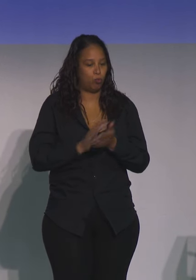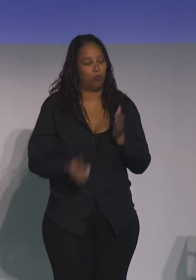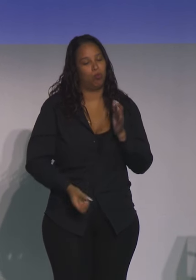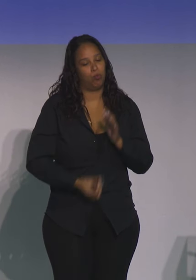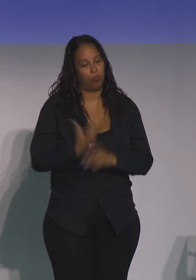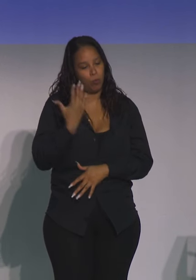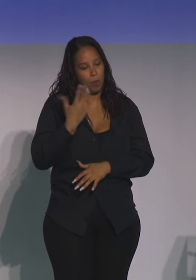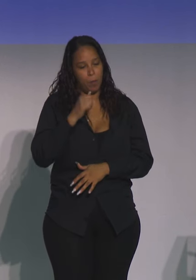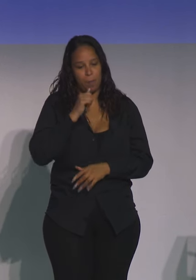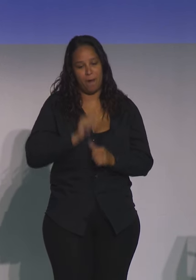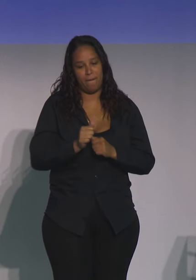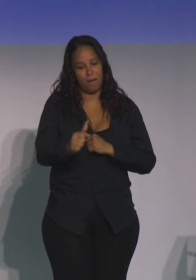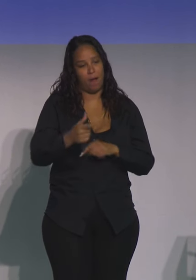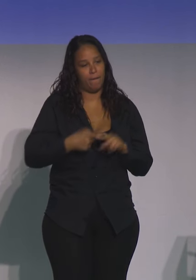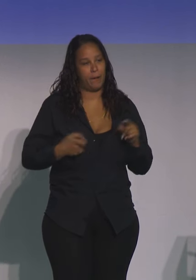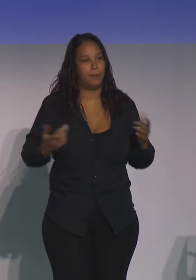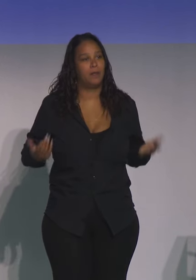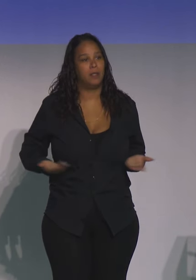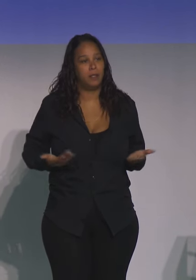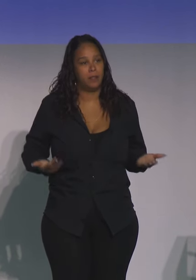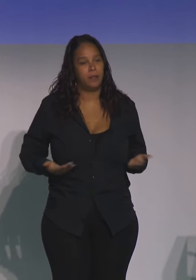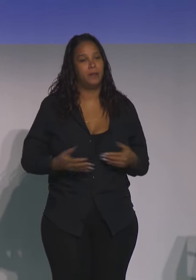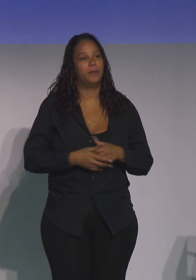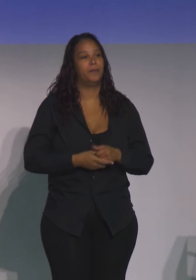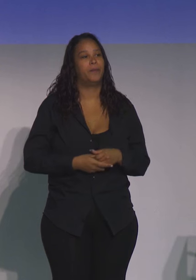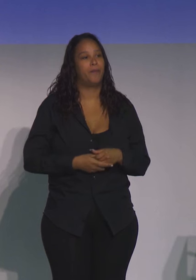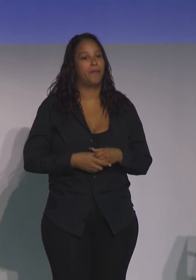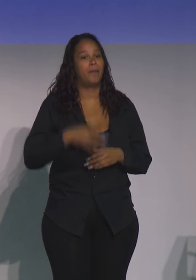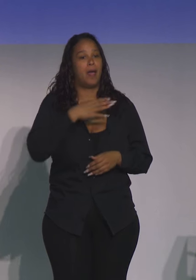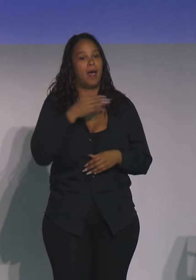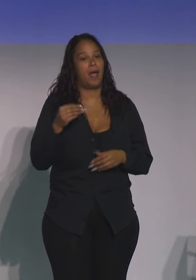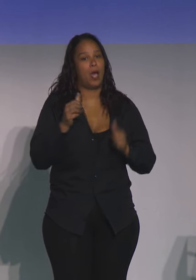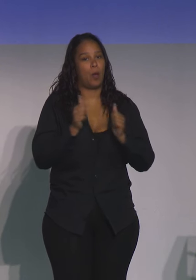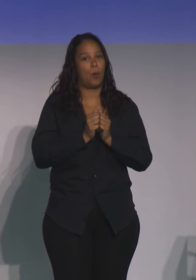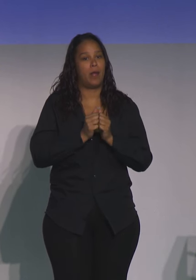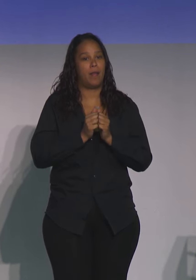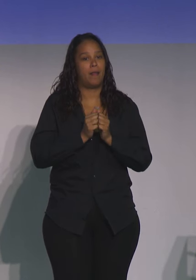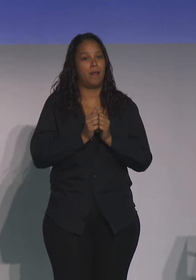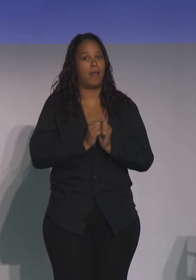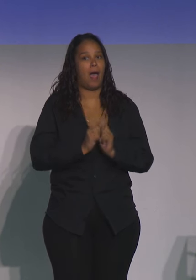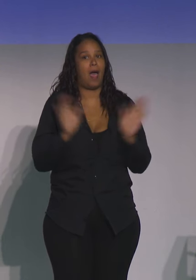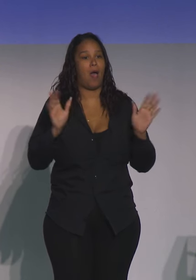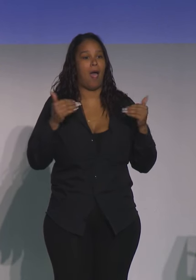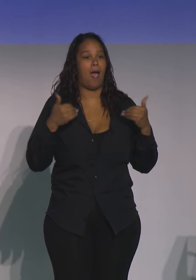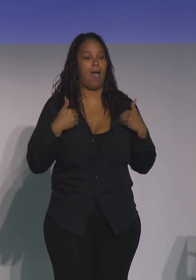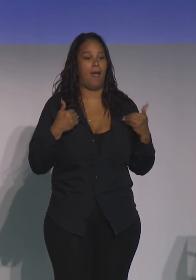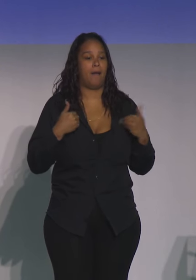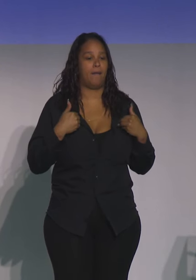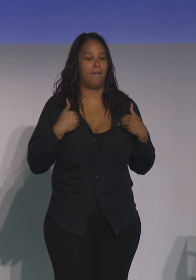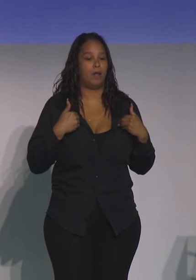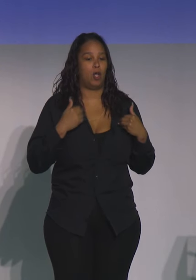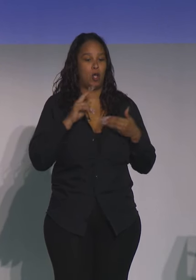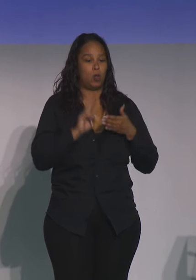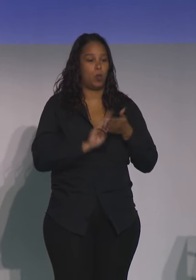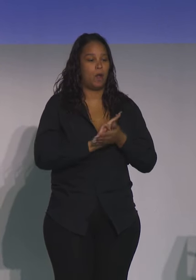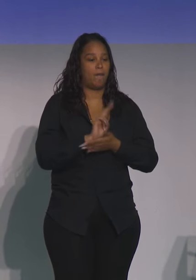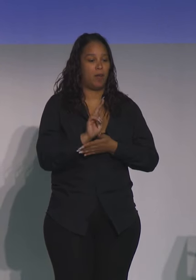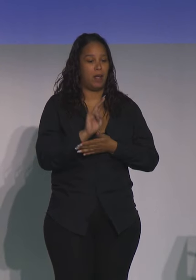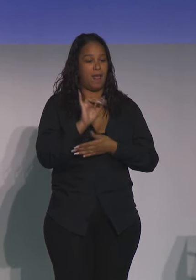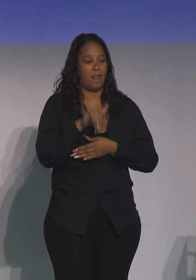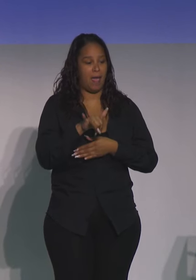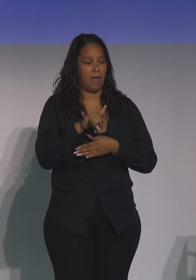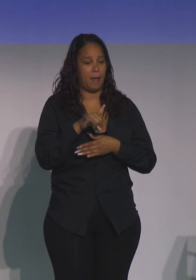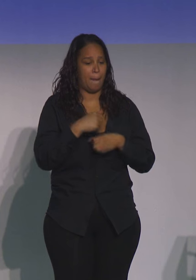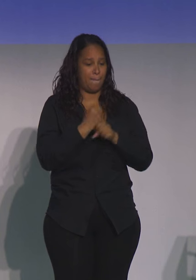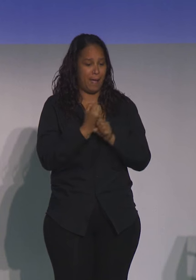not very far from here. And without having a university that made it financially